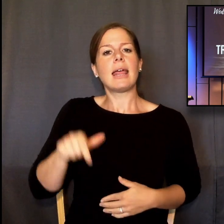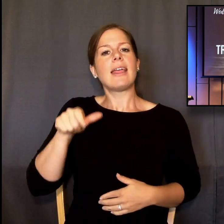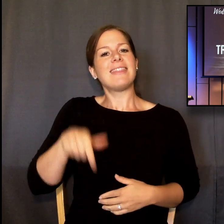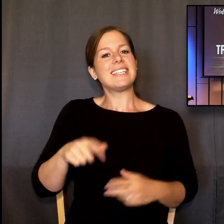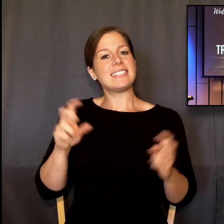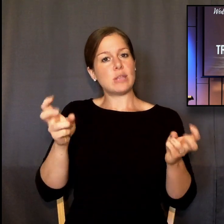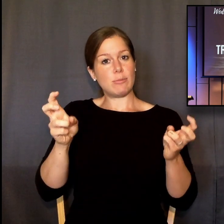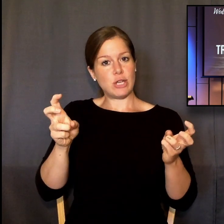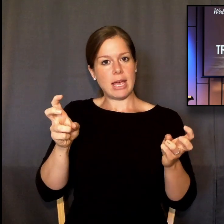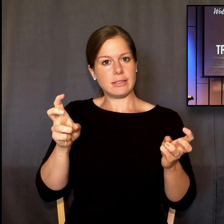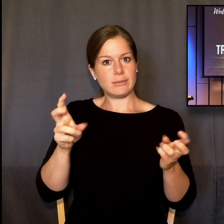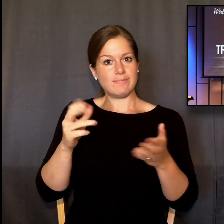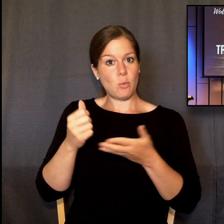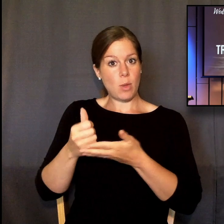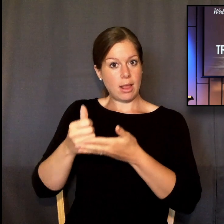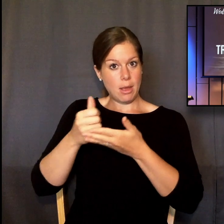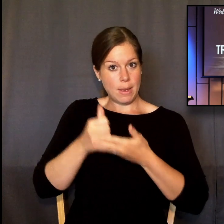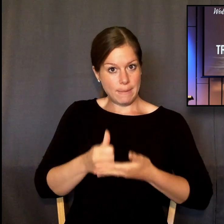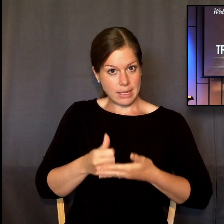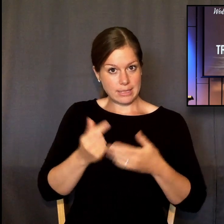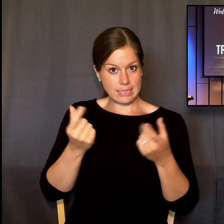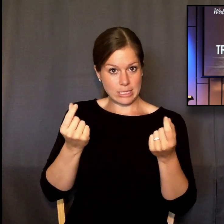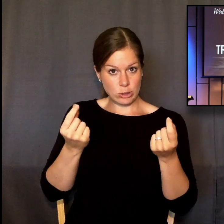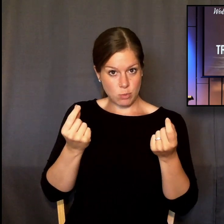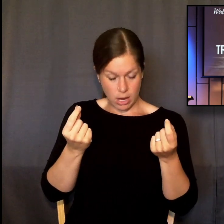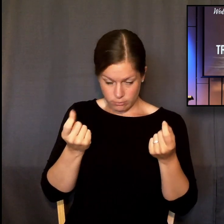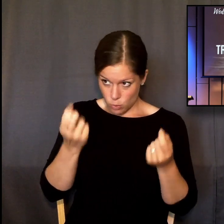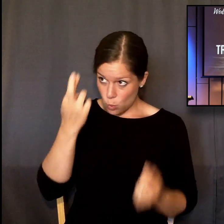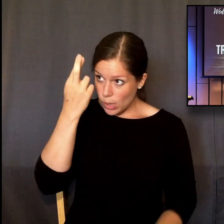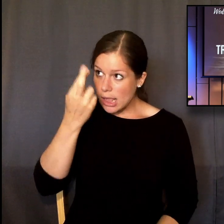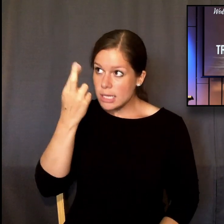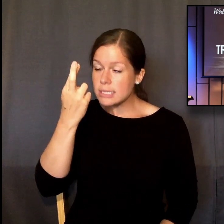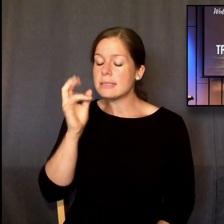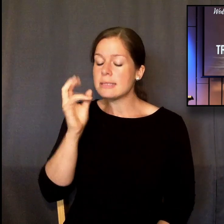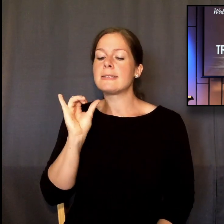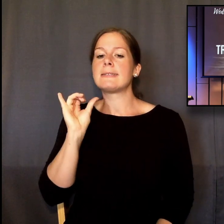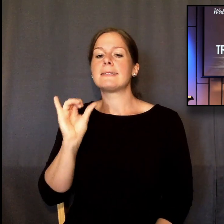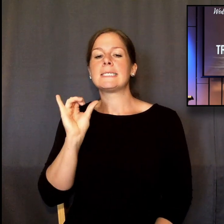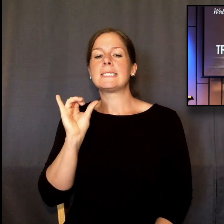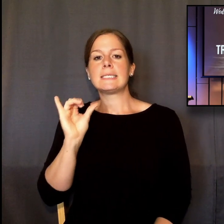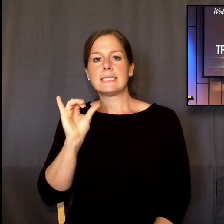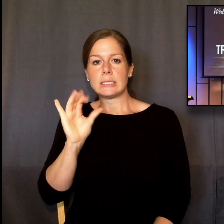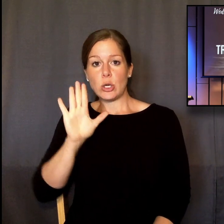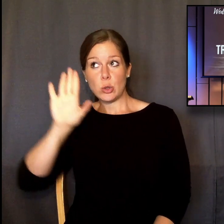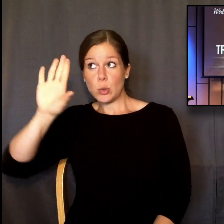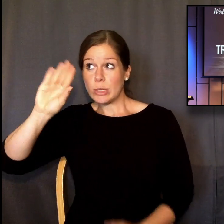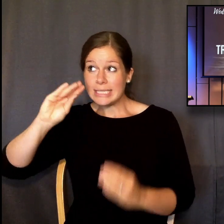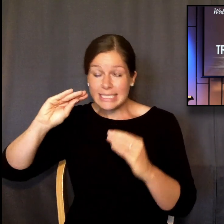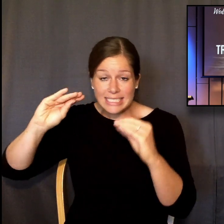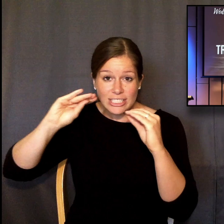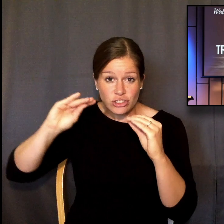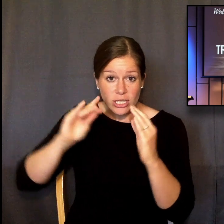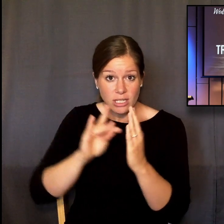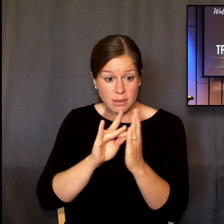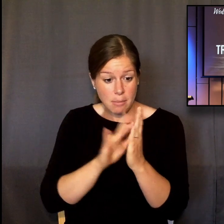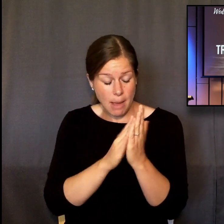face with things that we cannot and will not fully understand. We will see the clear teaching in the text. Like I prayed,